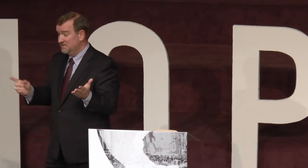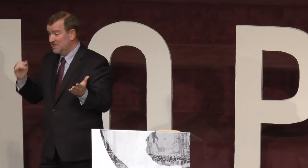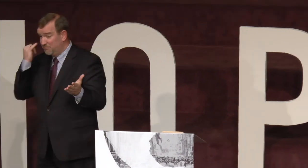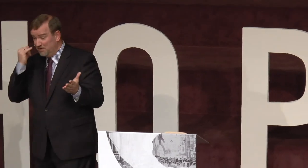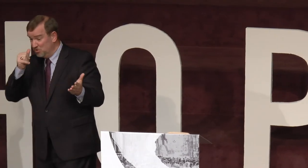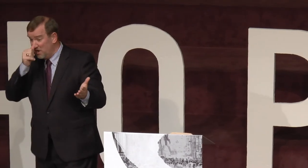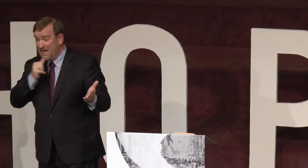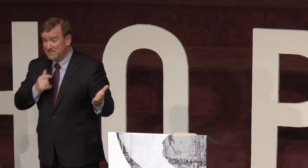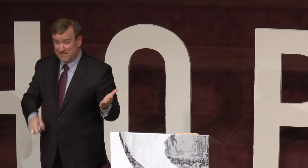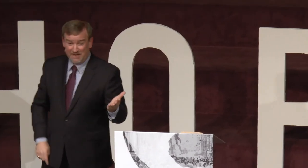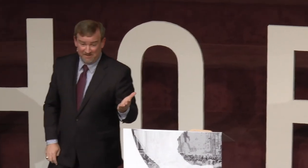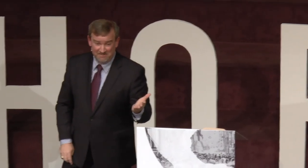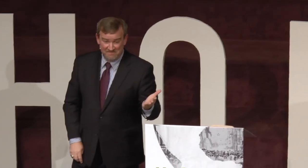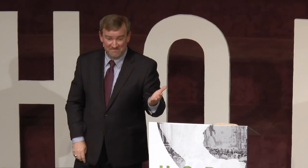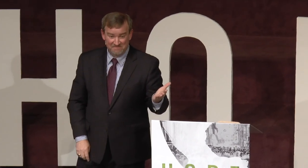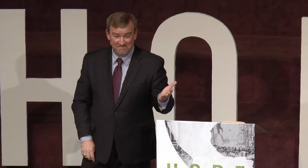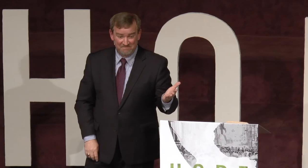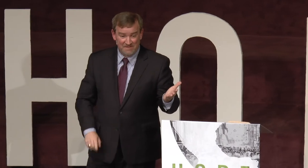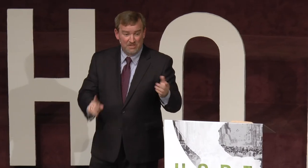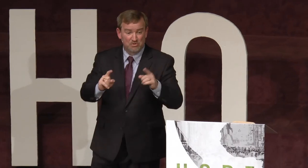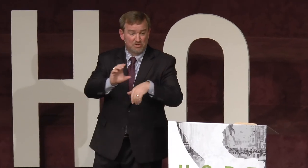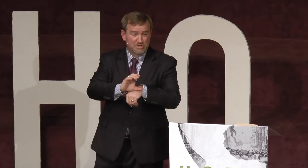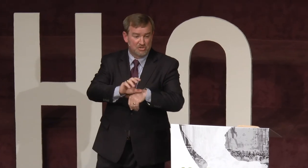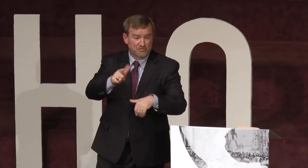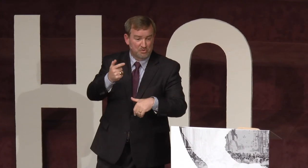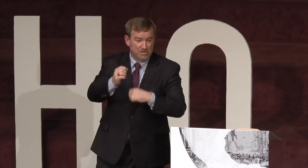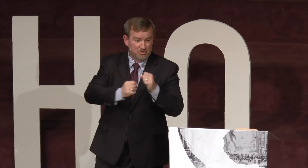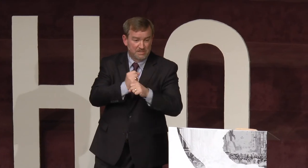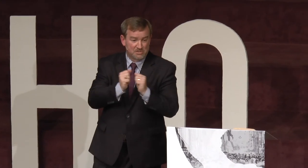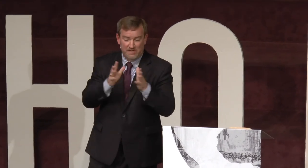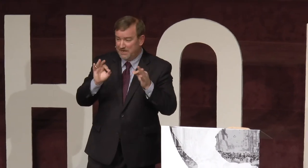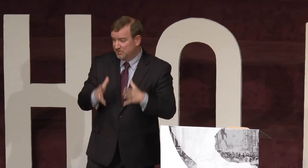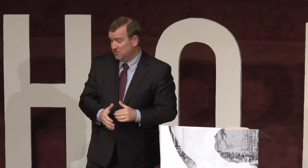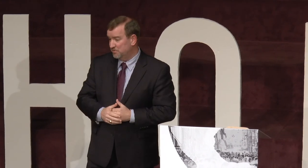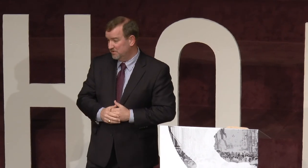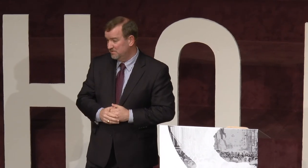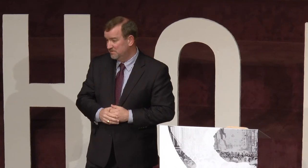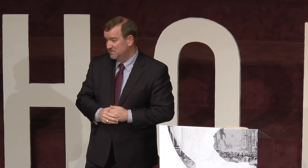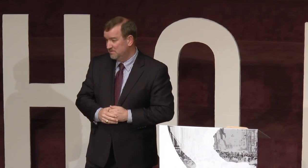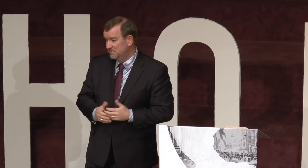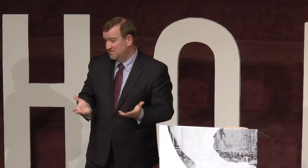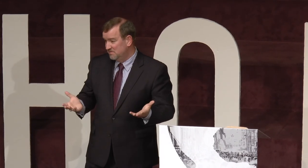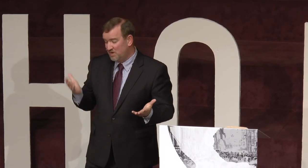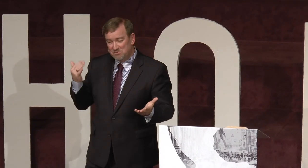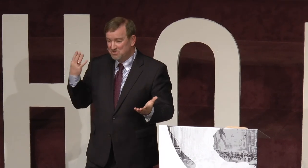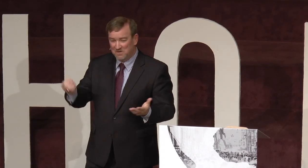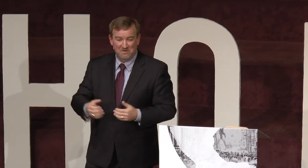If you were Alan Snare, and you were going to church for 21 years without an interpreter, why would you go?